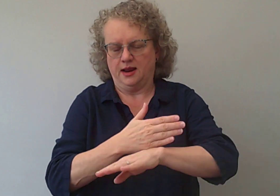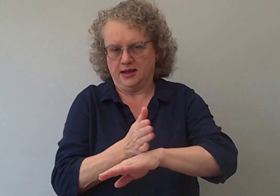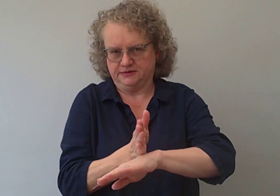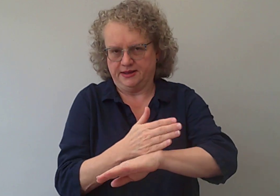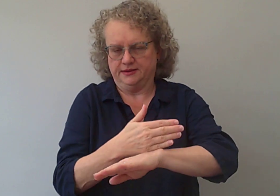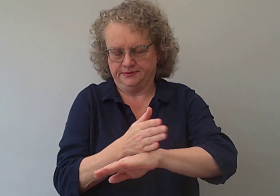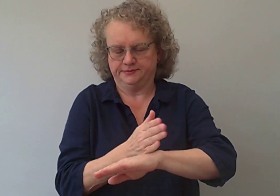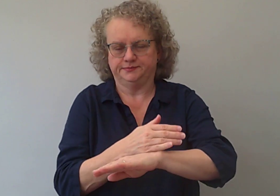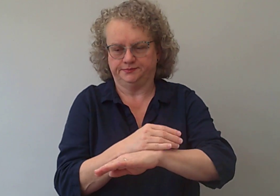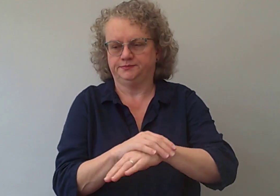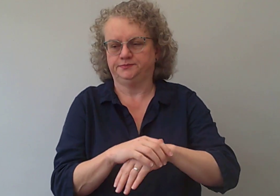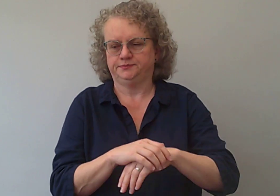So this is the sign for it.